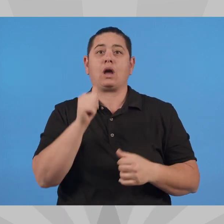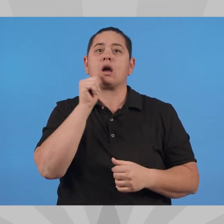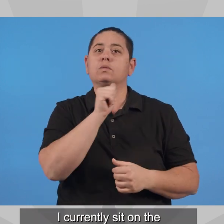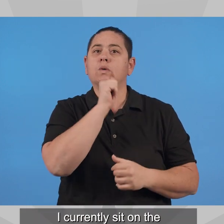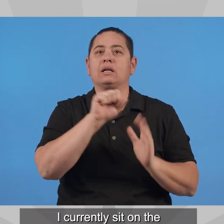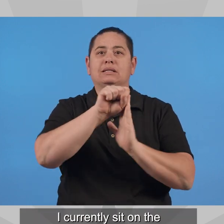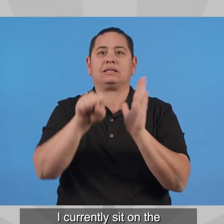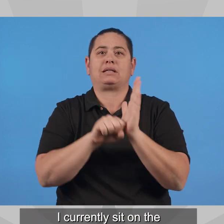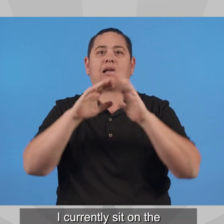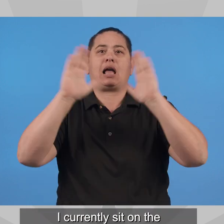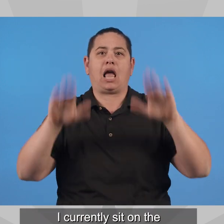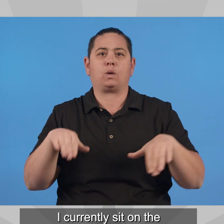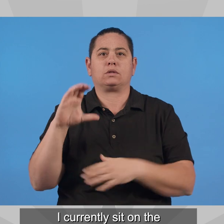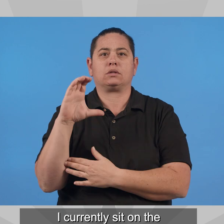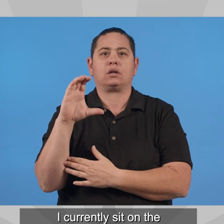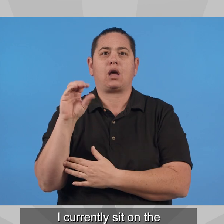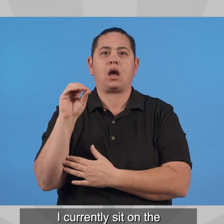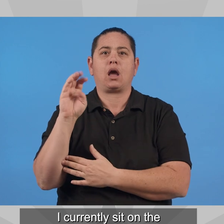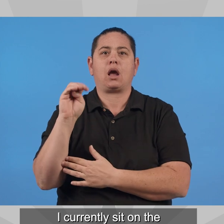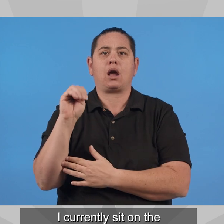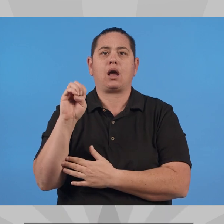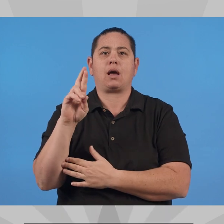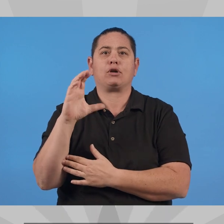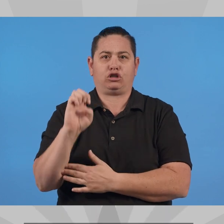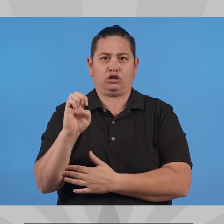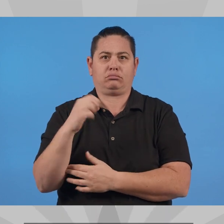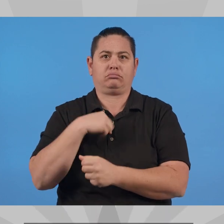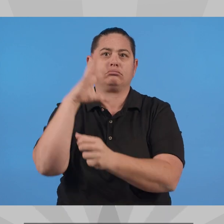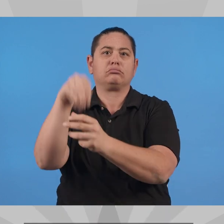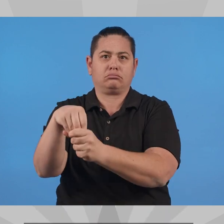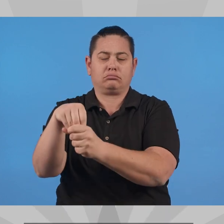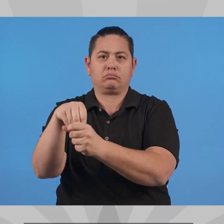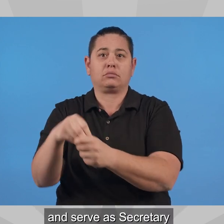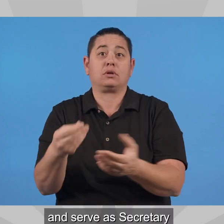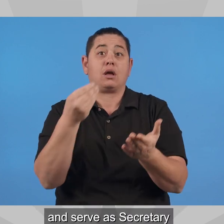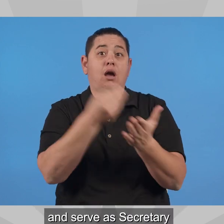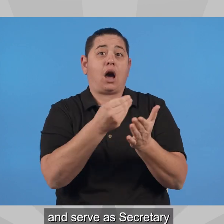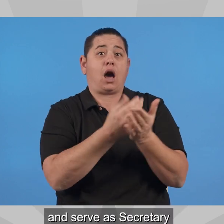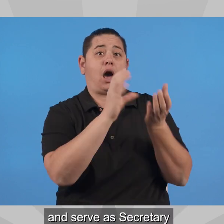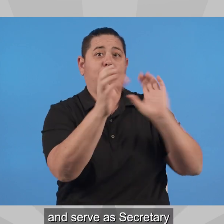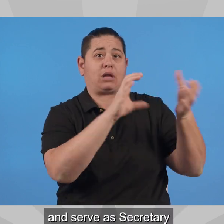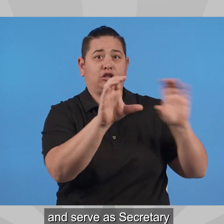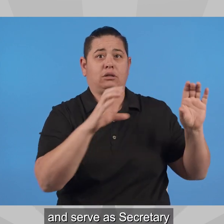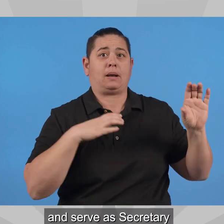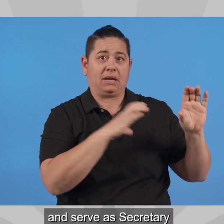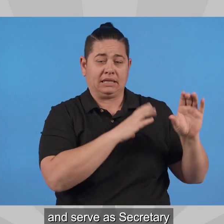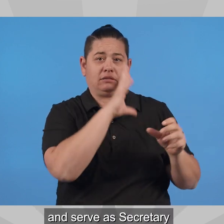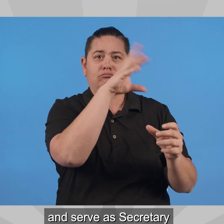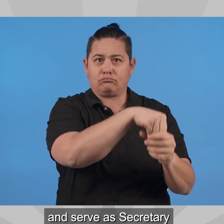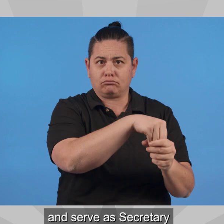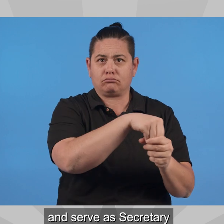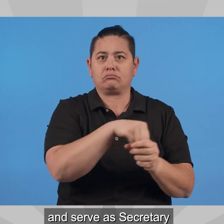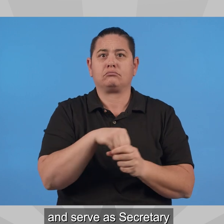I currently sit on the Arizona State House Commerce and Appropriations Committees and serve as Secretary of the